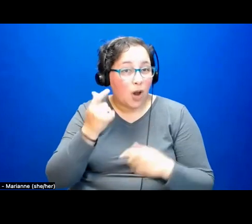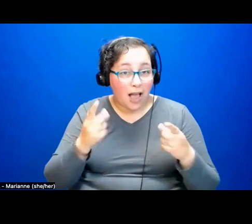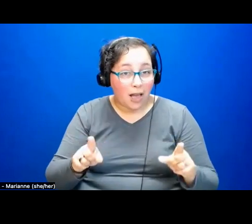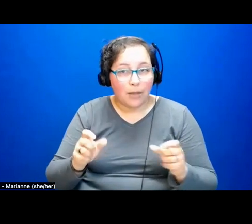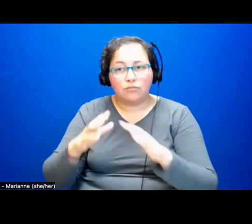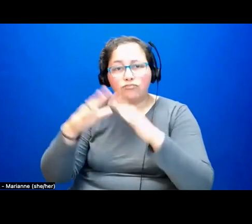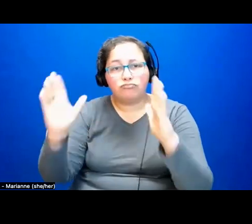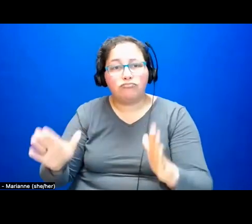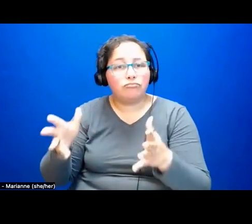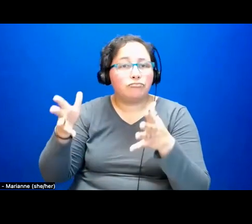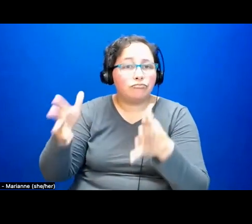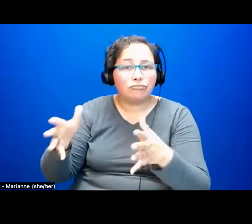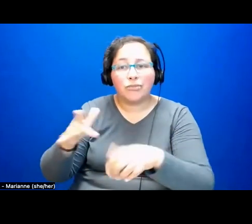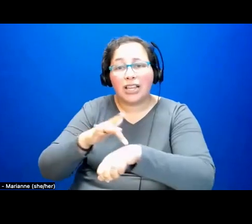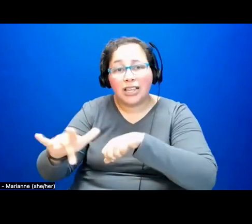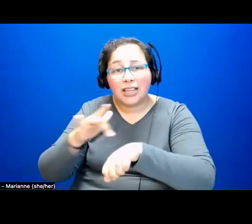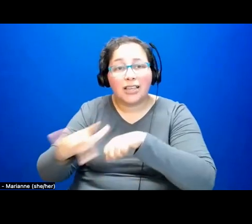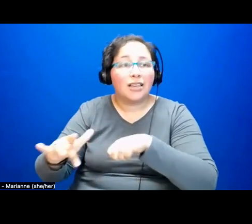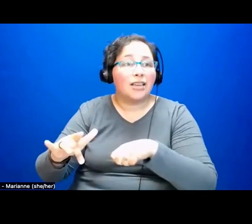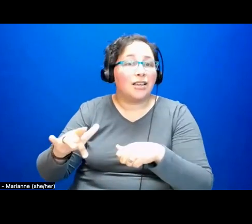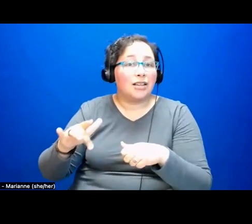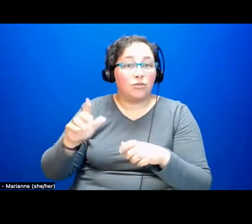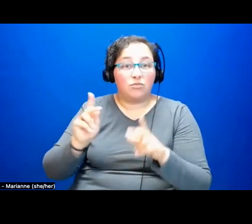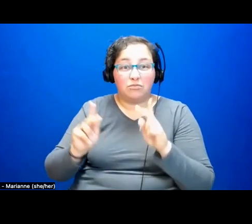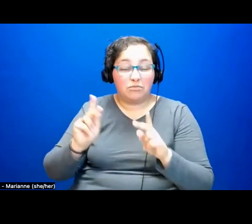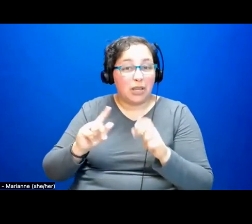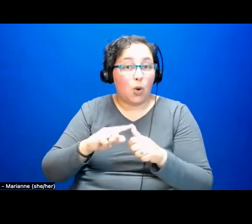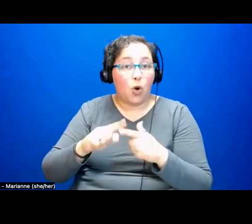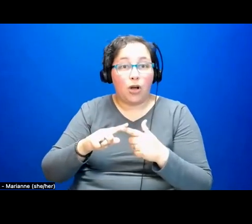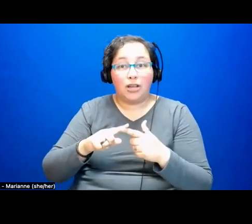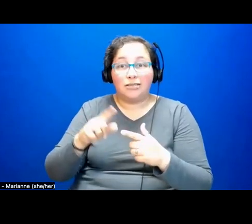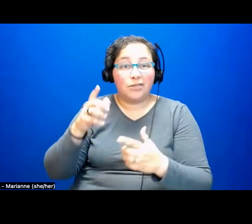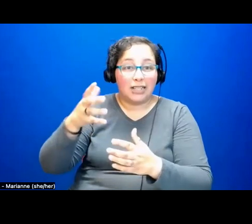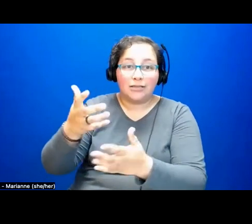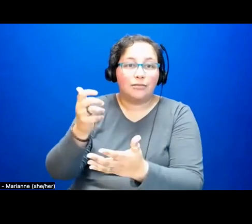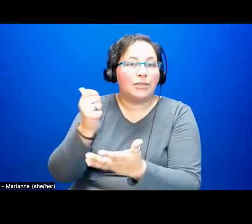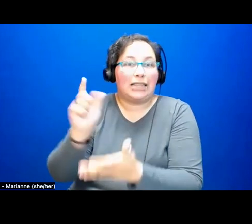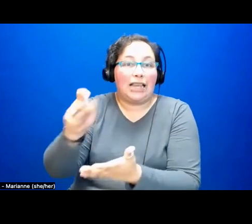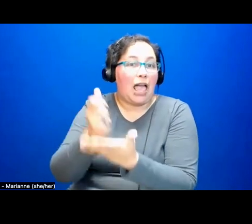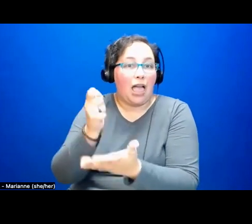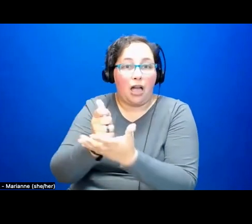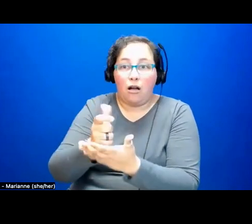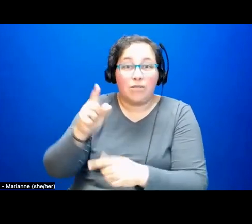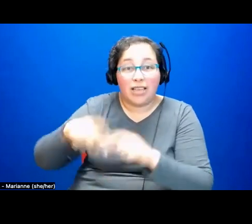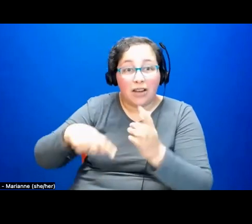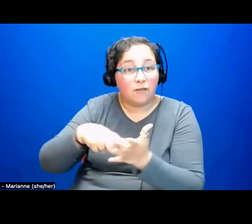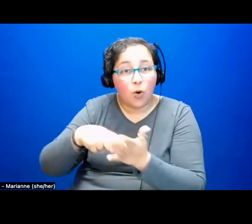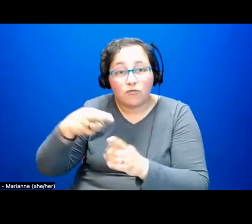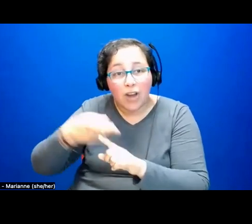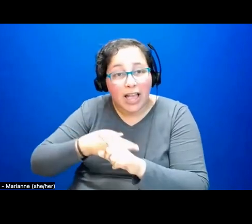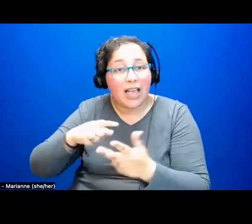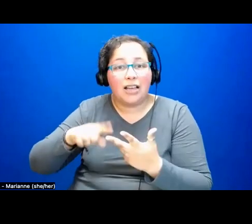demanding rent cancellation, and calling for the commandeering of hotels and their conversion into social housing.